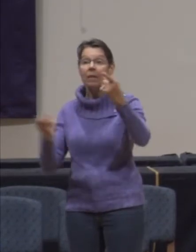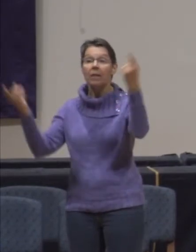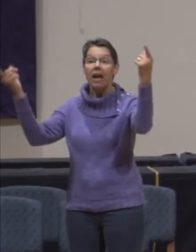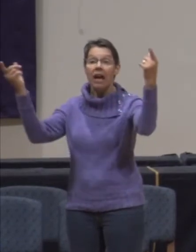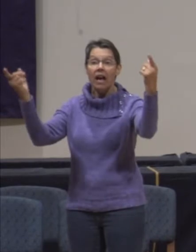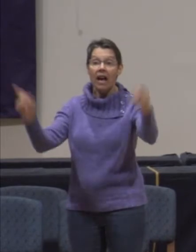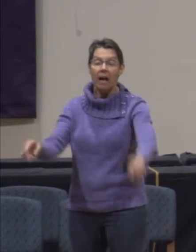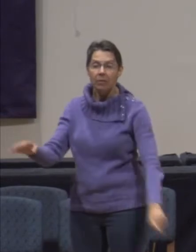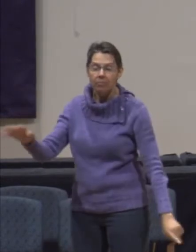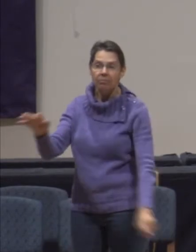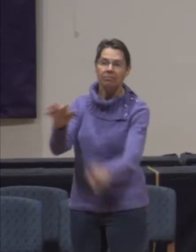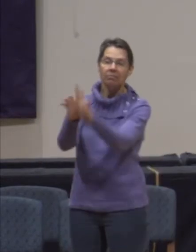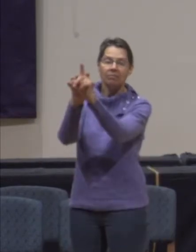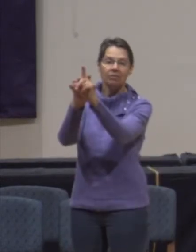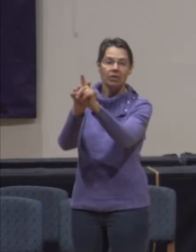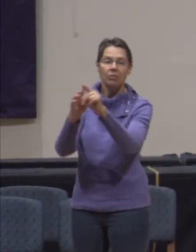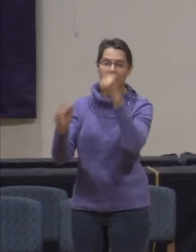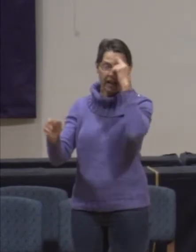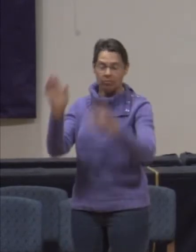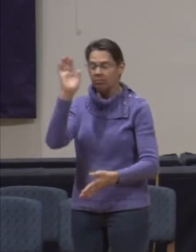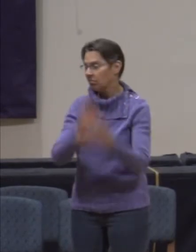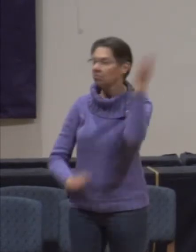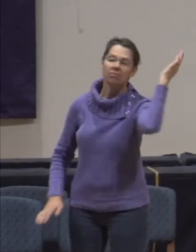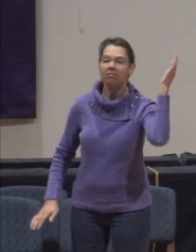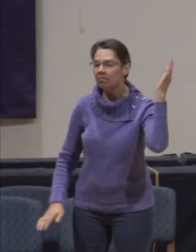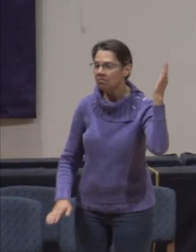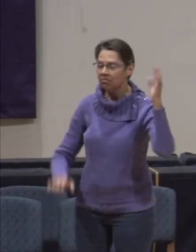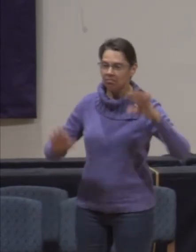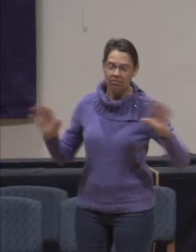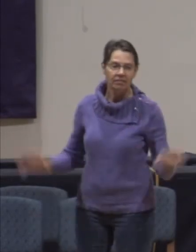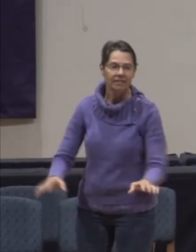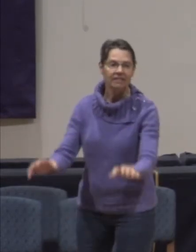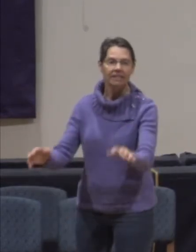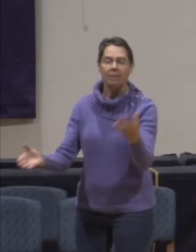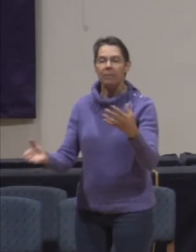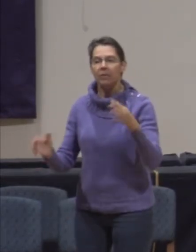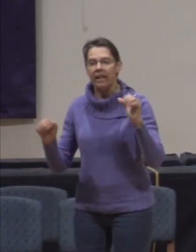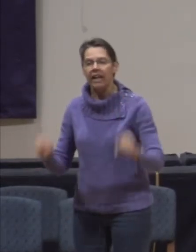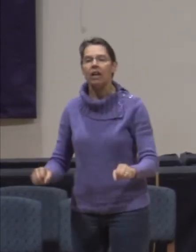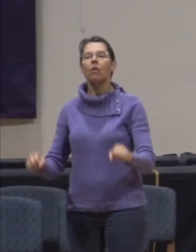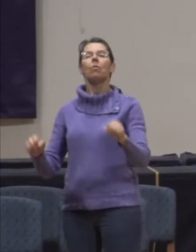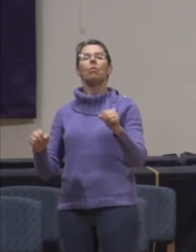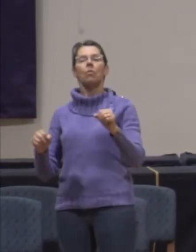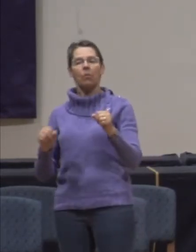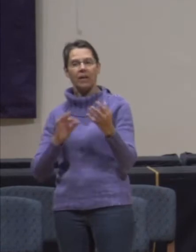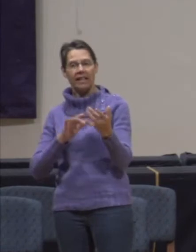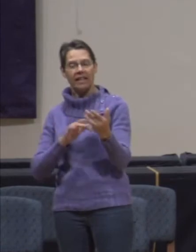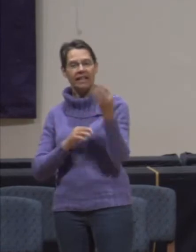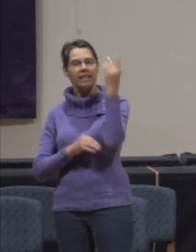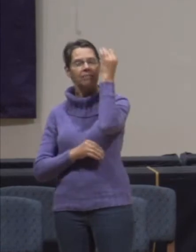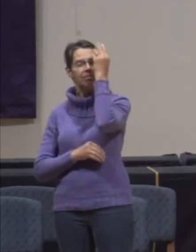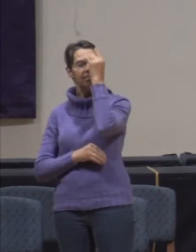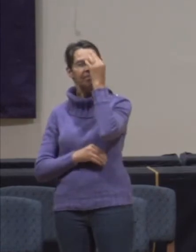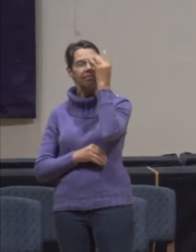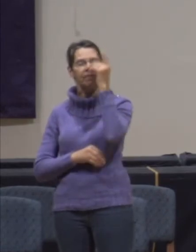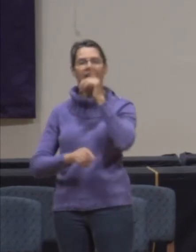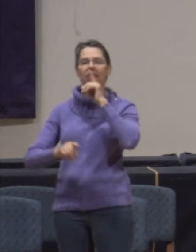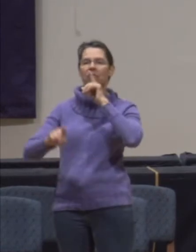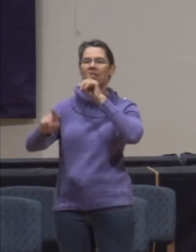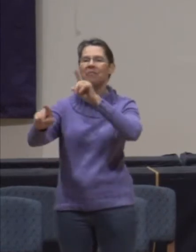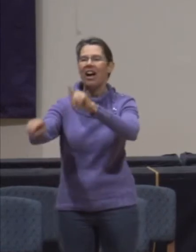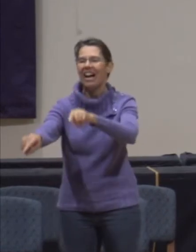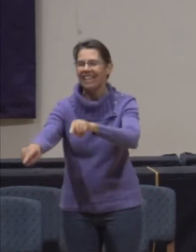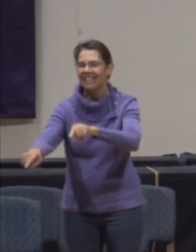expect, instead of reacting with knee-jerk, we might learn to respond more slowly and with more